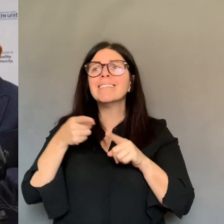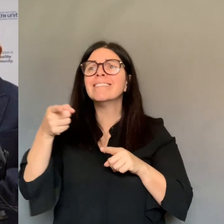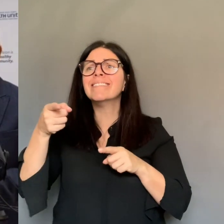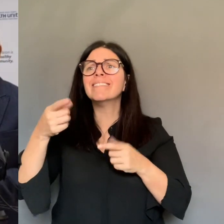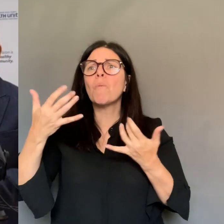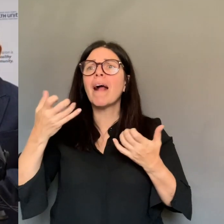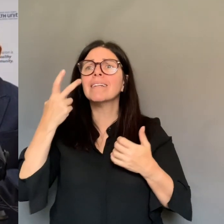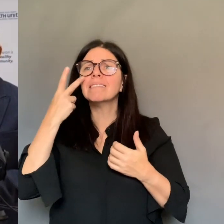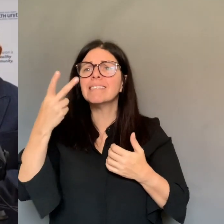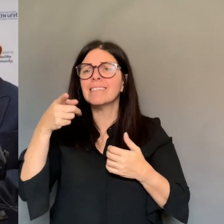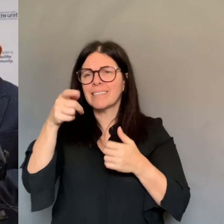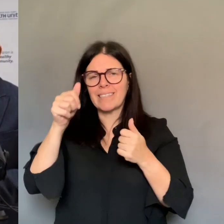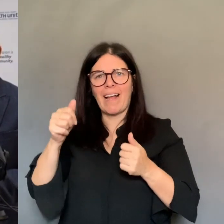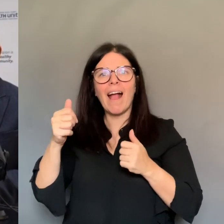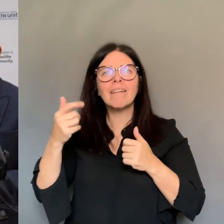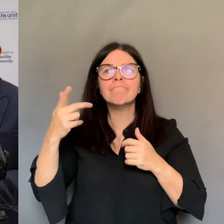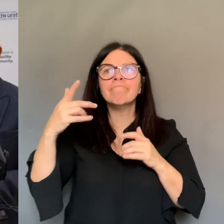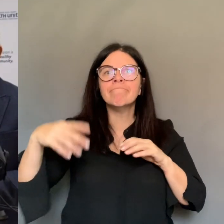Most importantly,